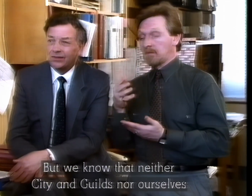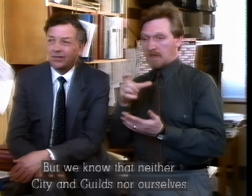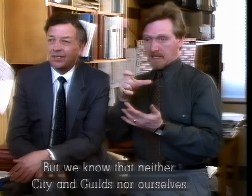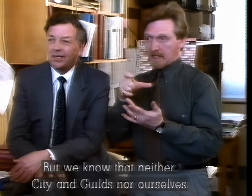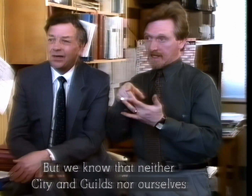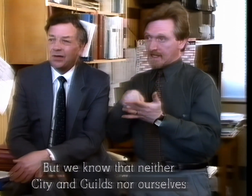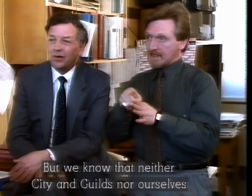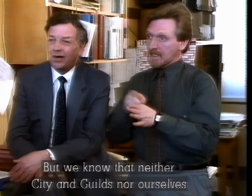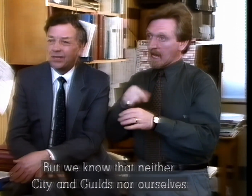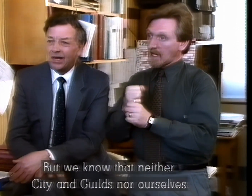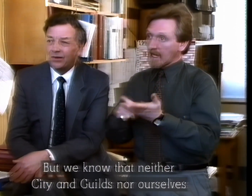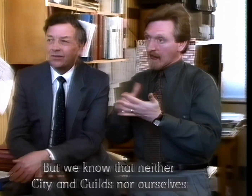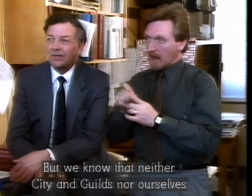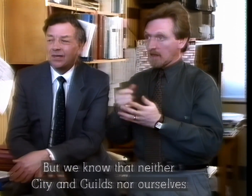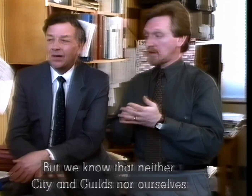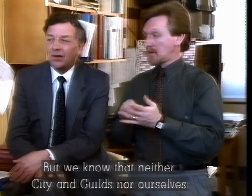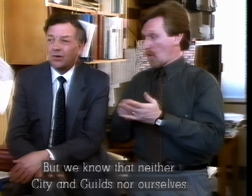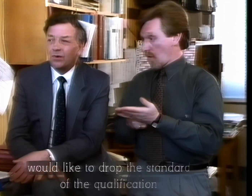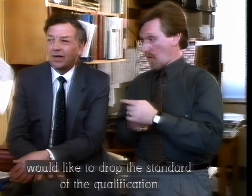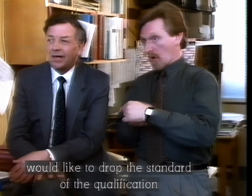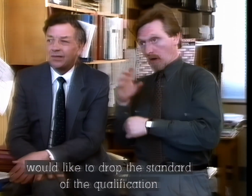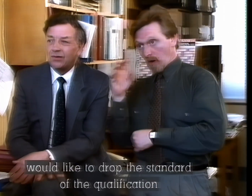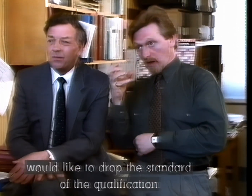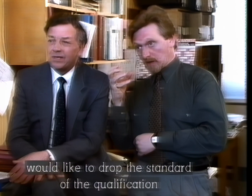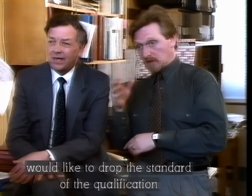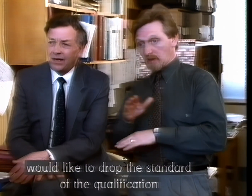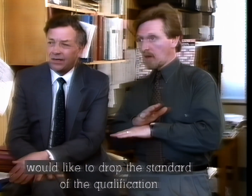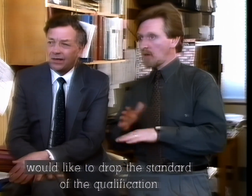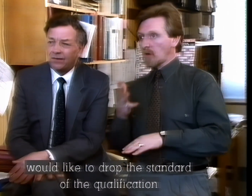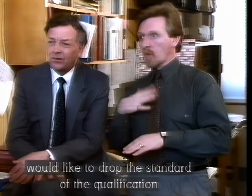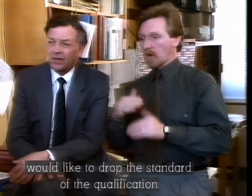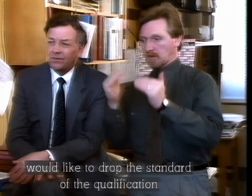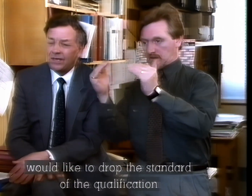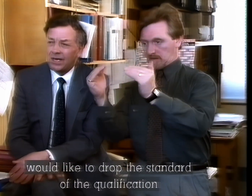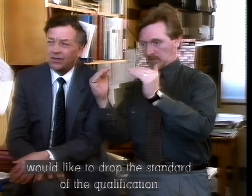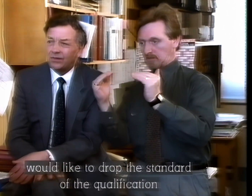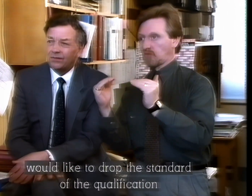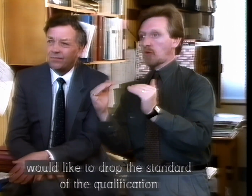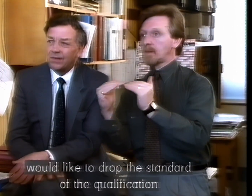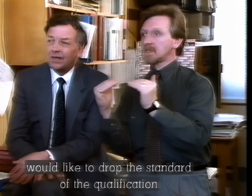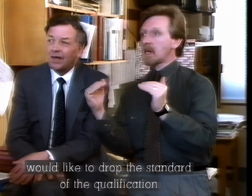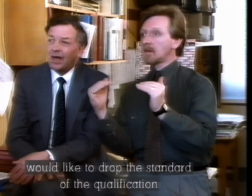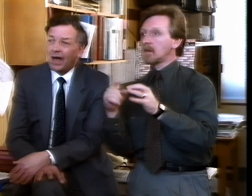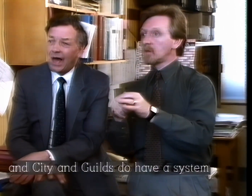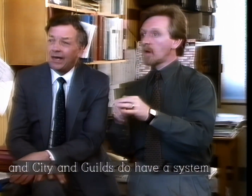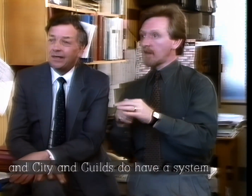nor ourselves would like to drop the standard of the qualification. And